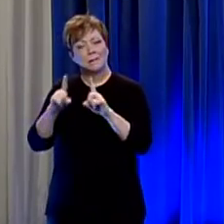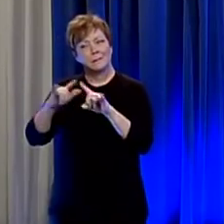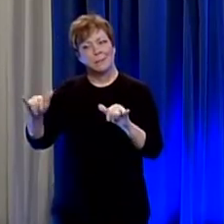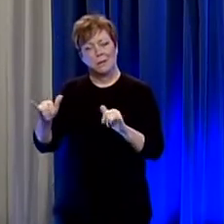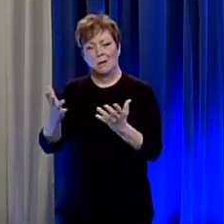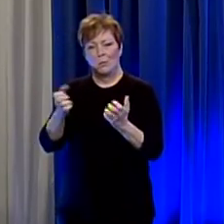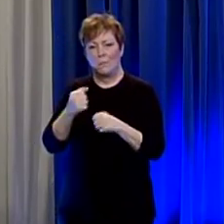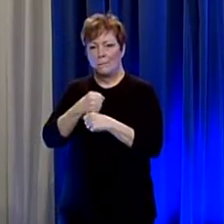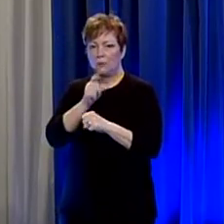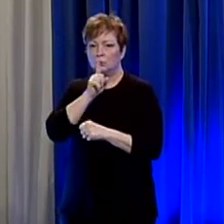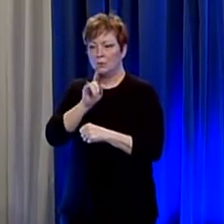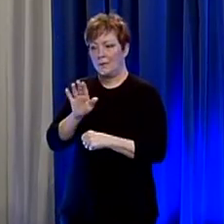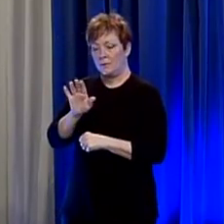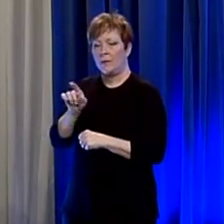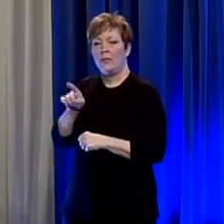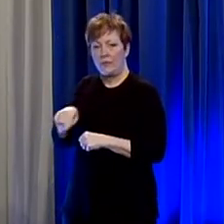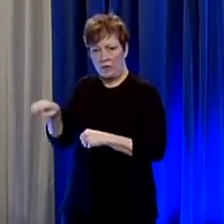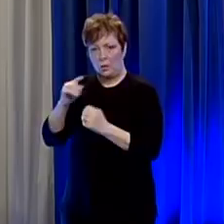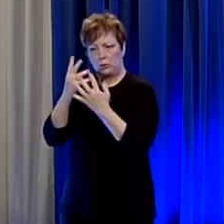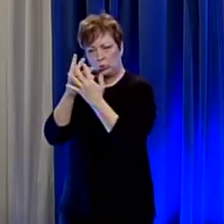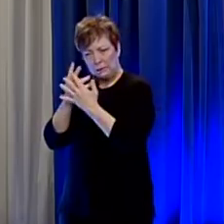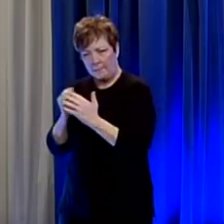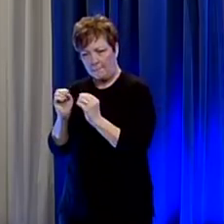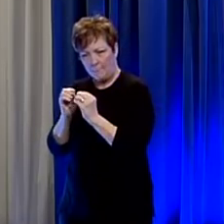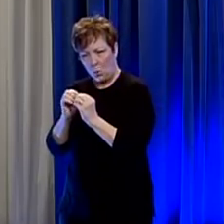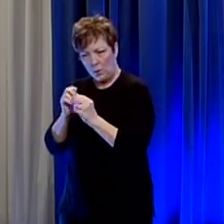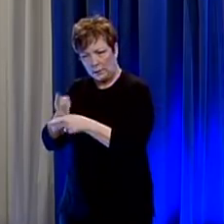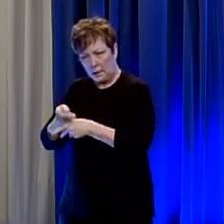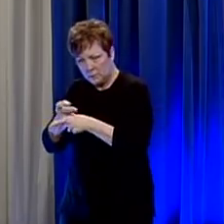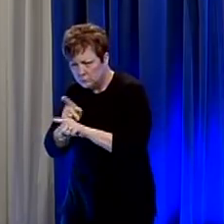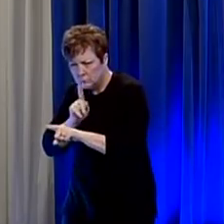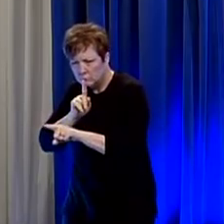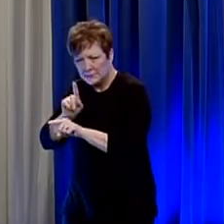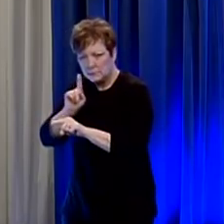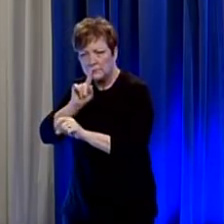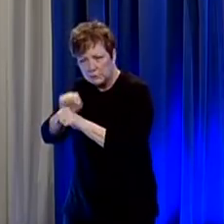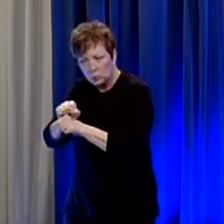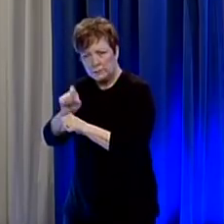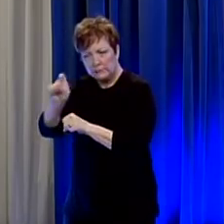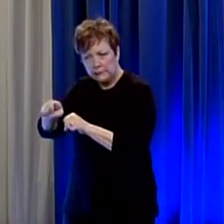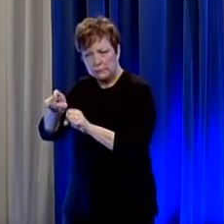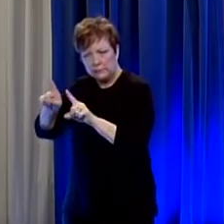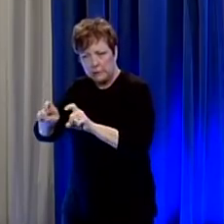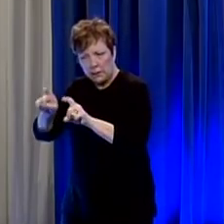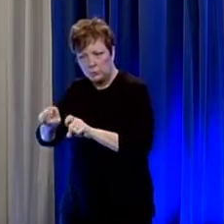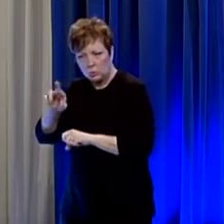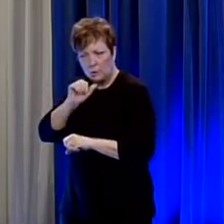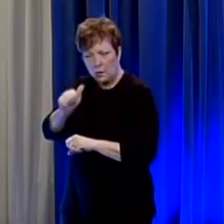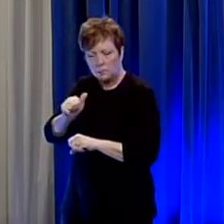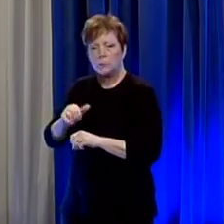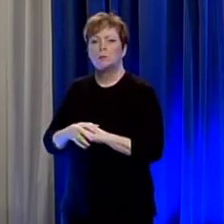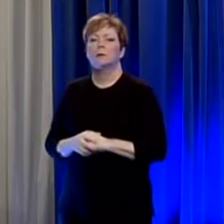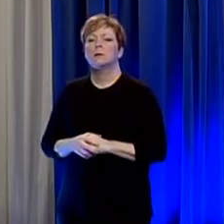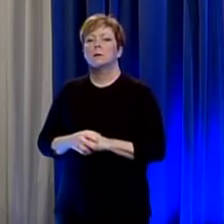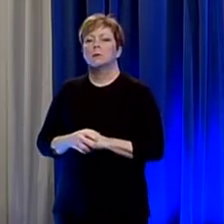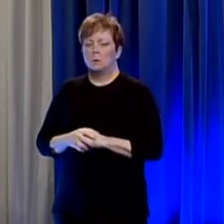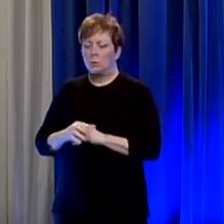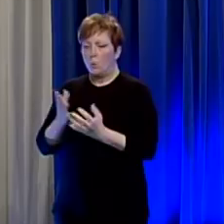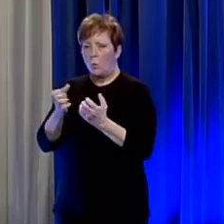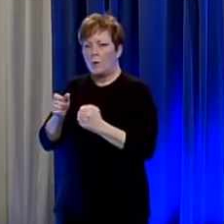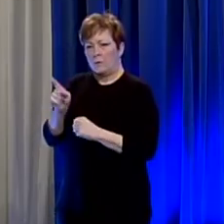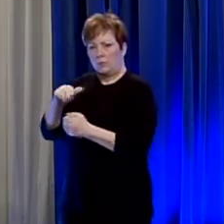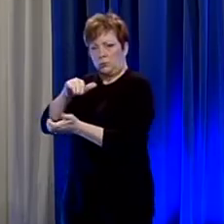make sure that they're screening those patients a little more carefully before they submit test results we're going to discuss that with our provider groups and consider